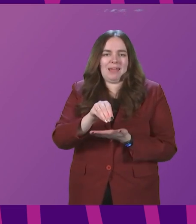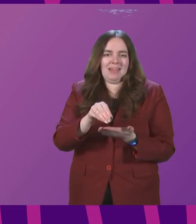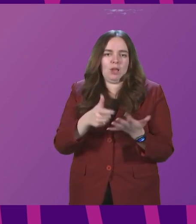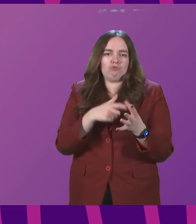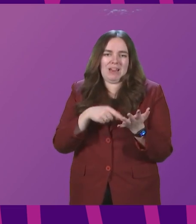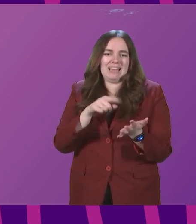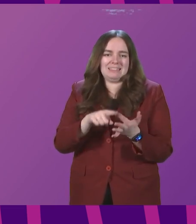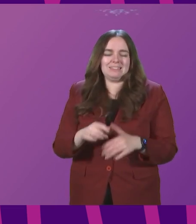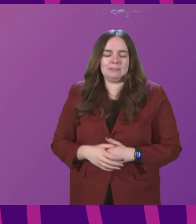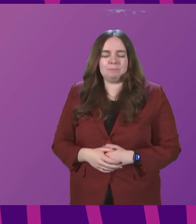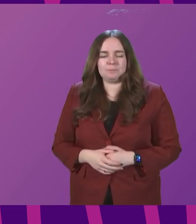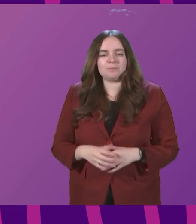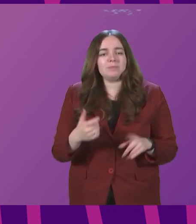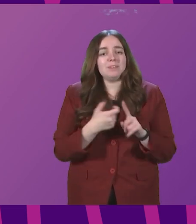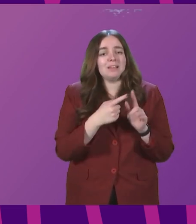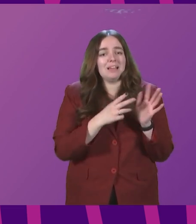sector.